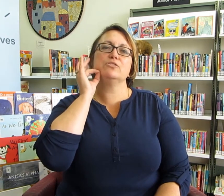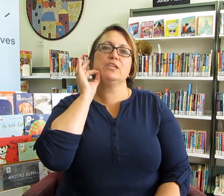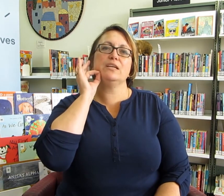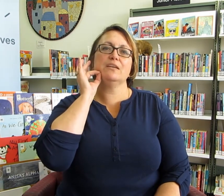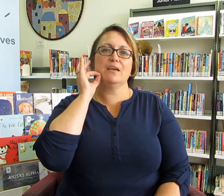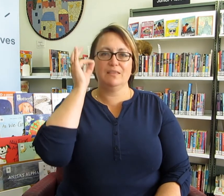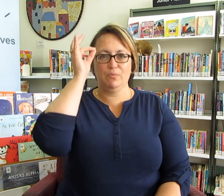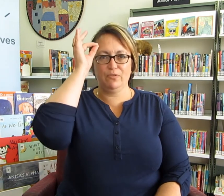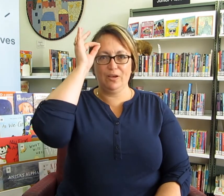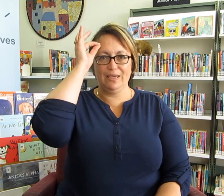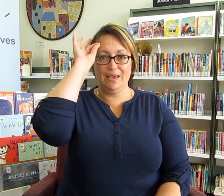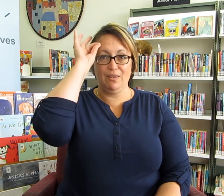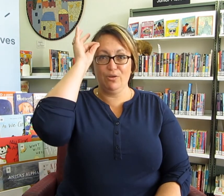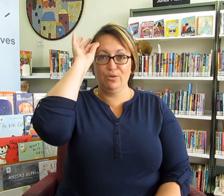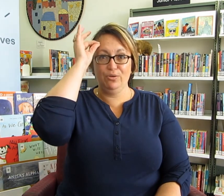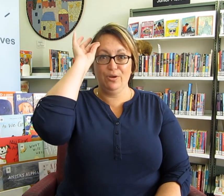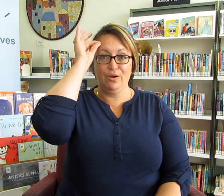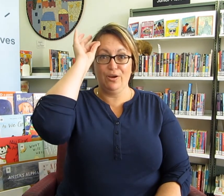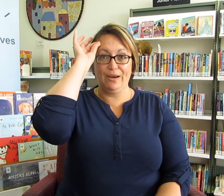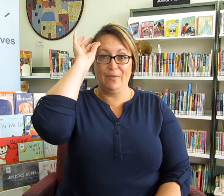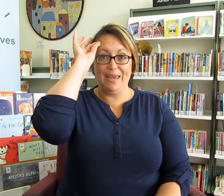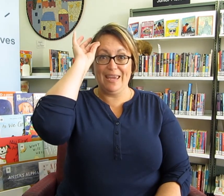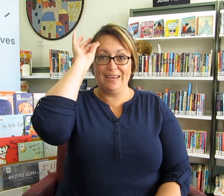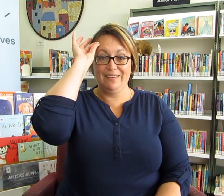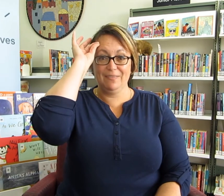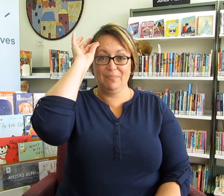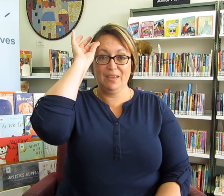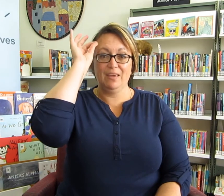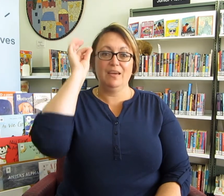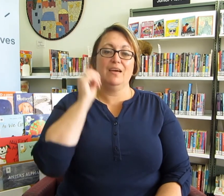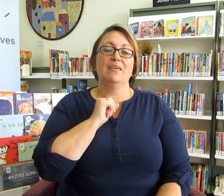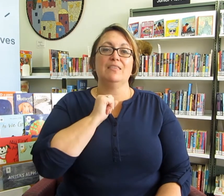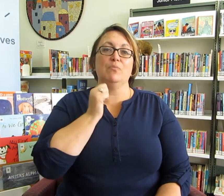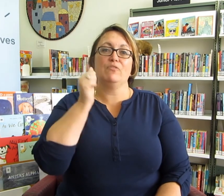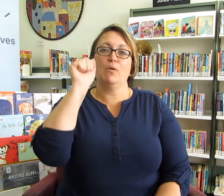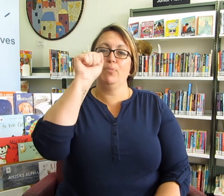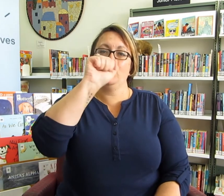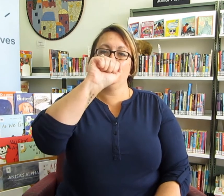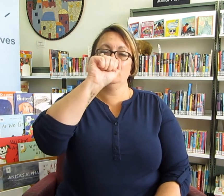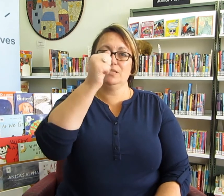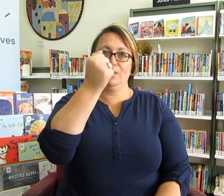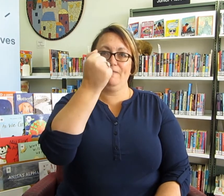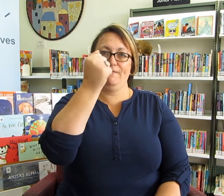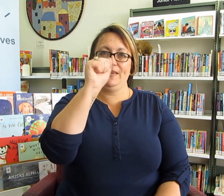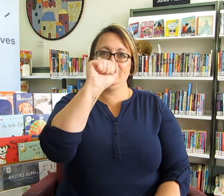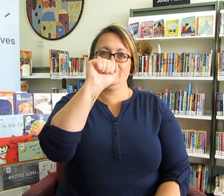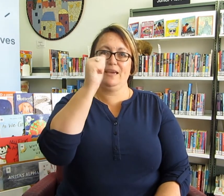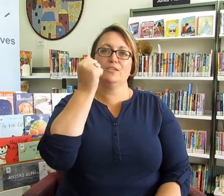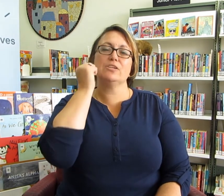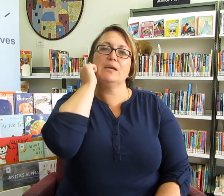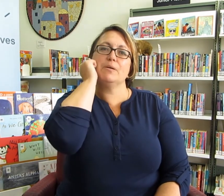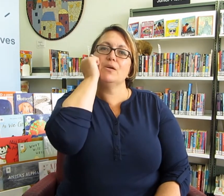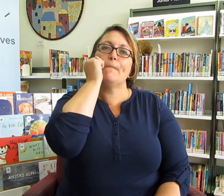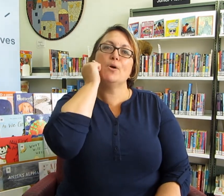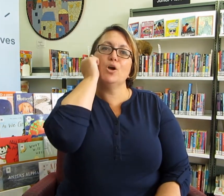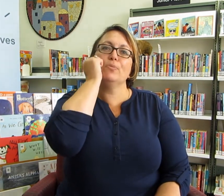chin and then we've got yellow on our head. Then we've got purple, so our fist hand shape, purple.